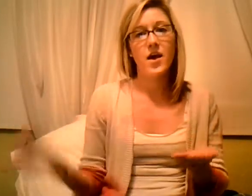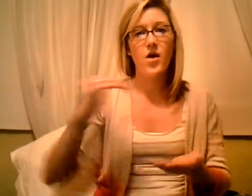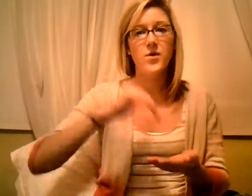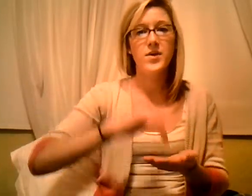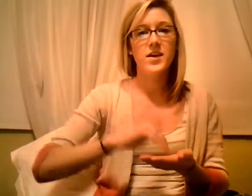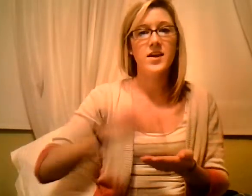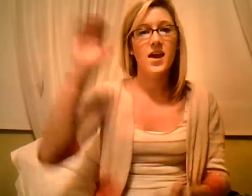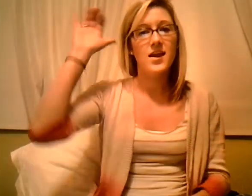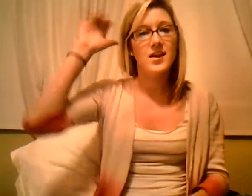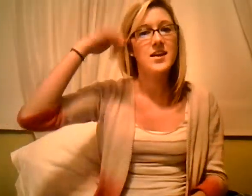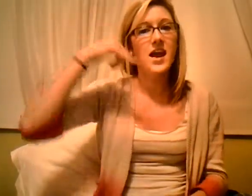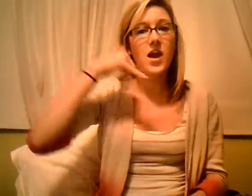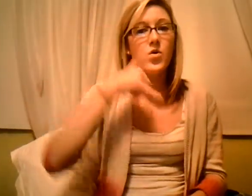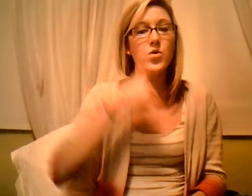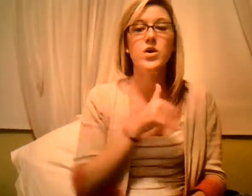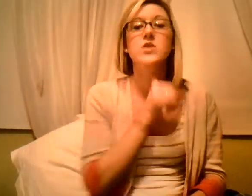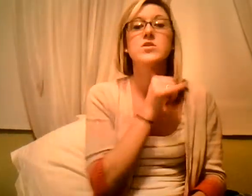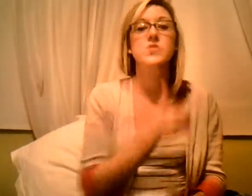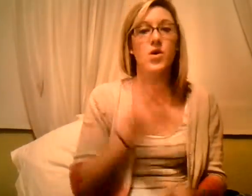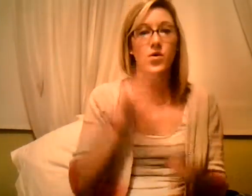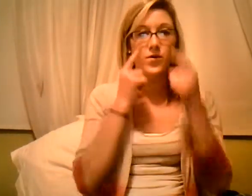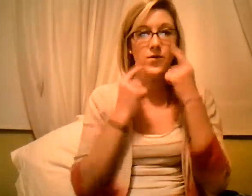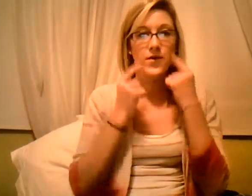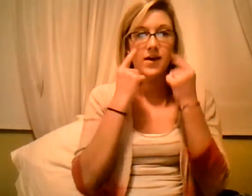on again. Cowgirls don't cry.